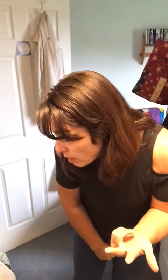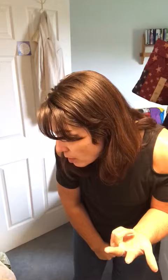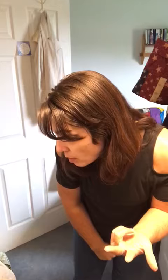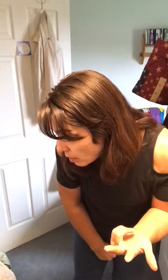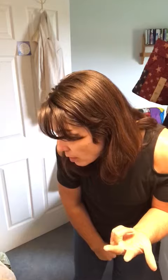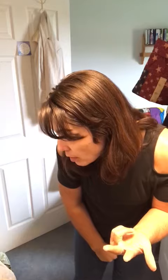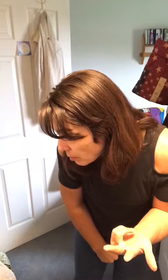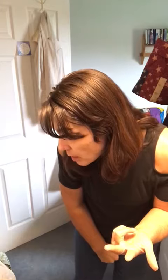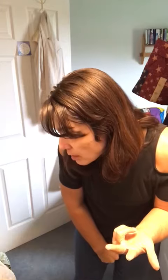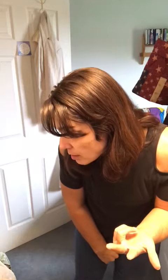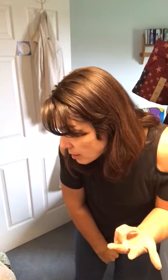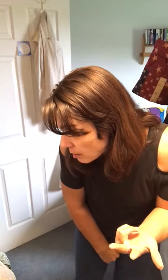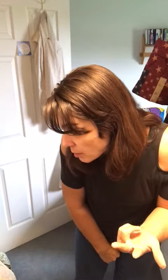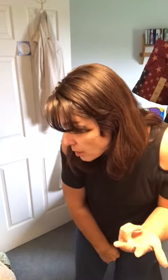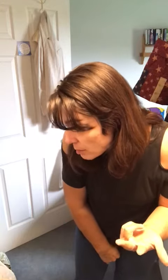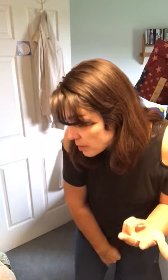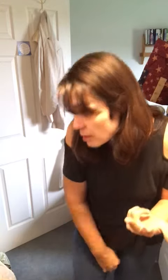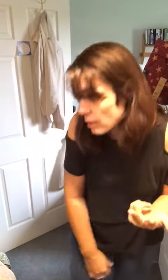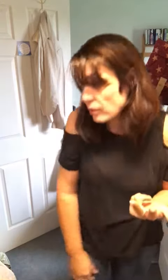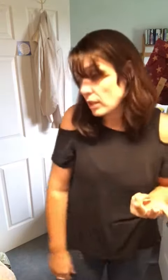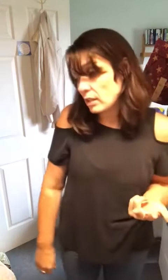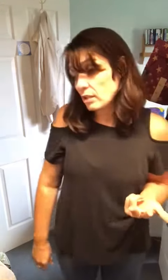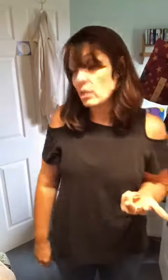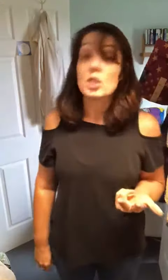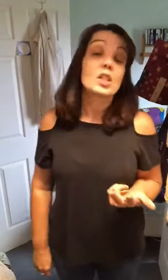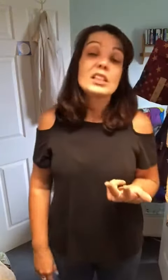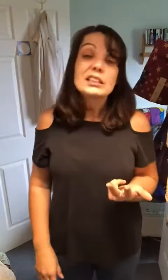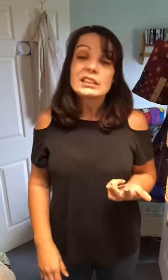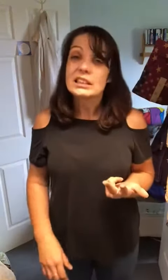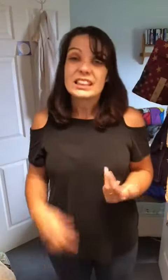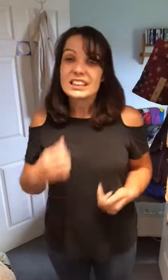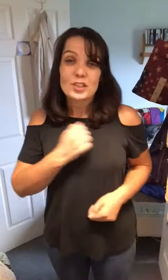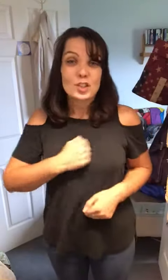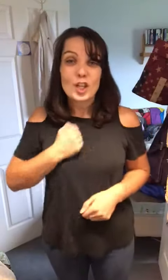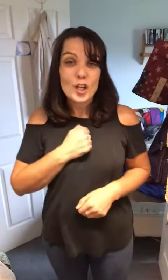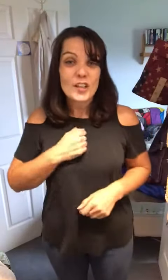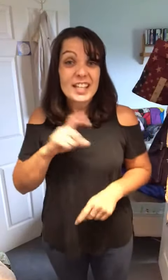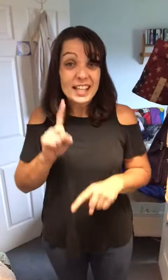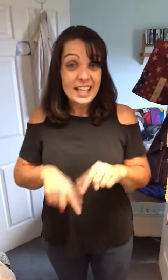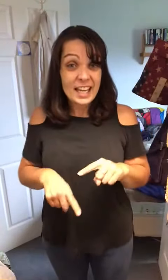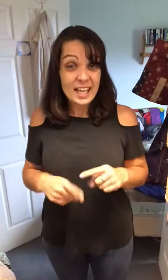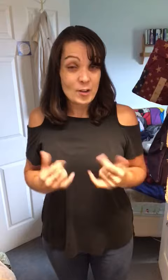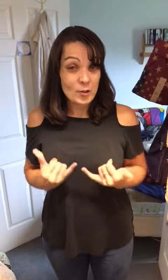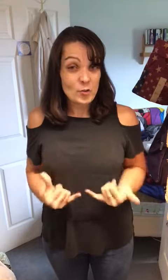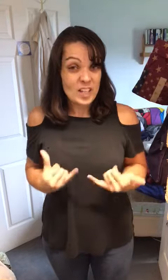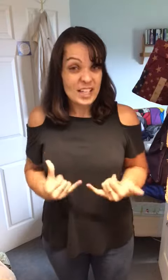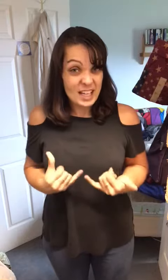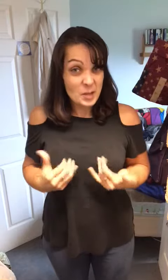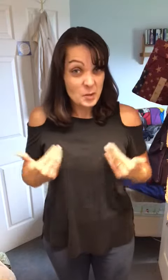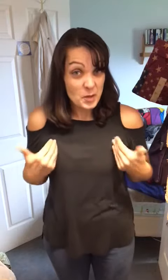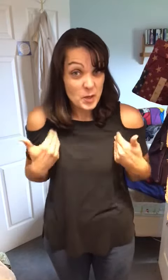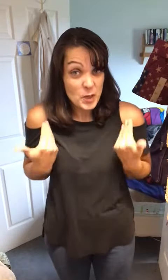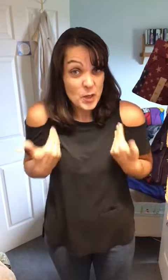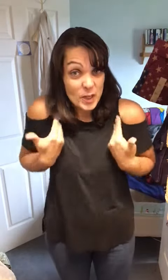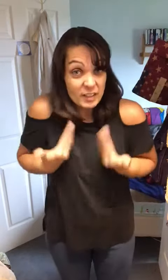they can't right now they're young